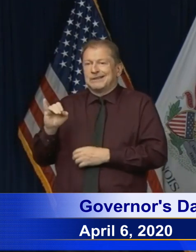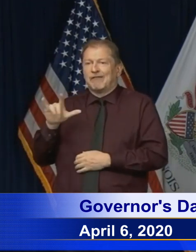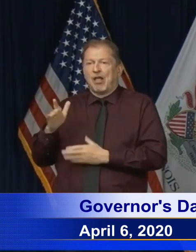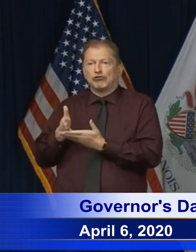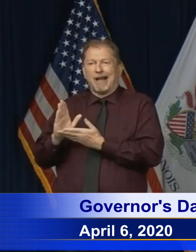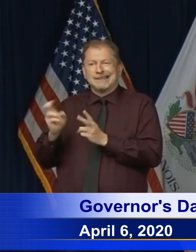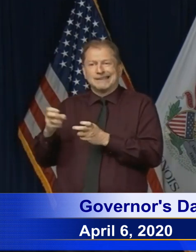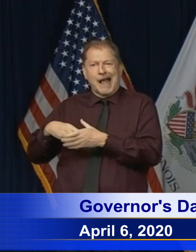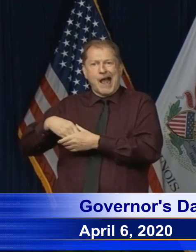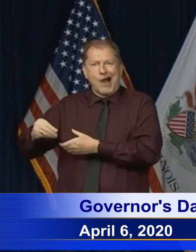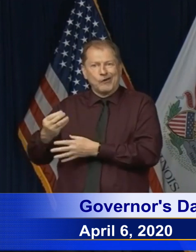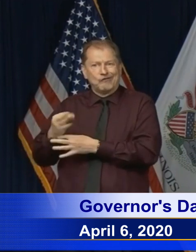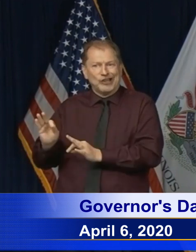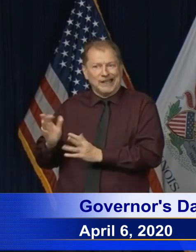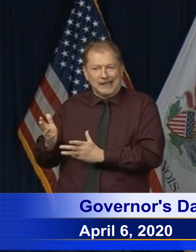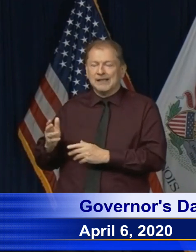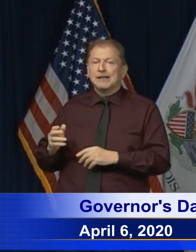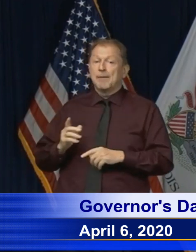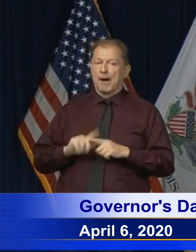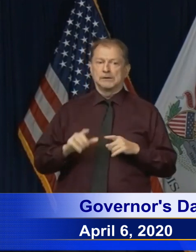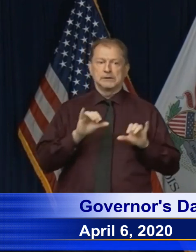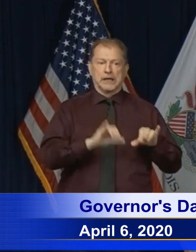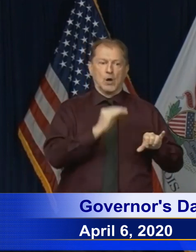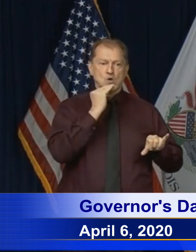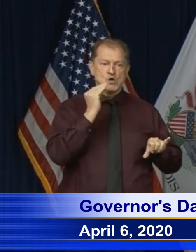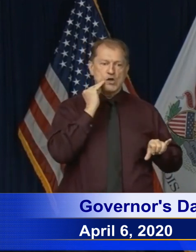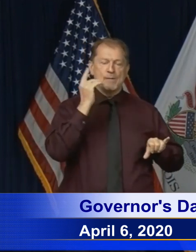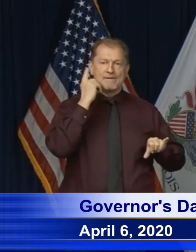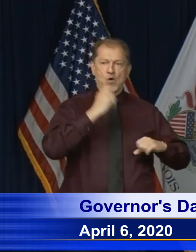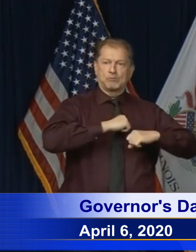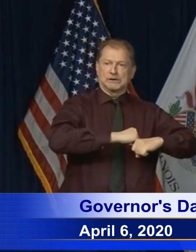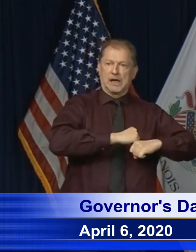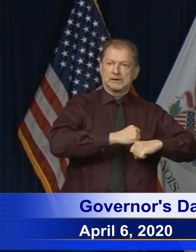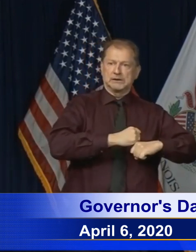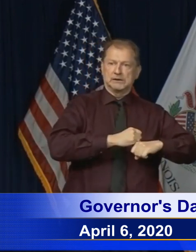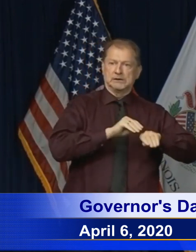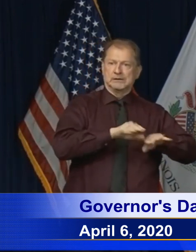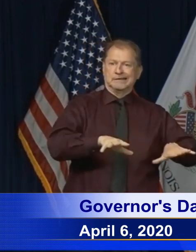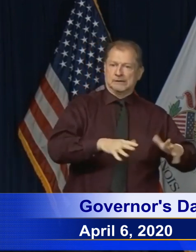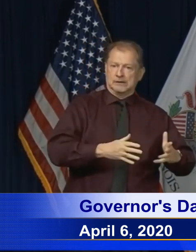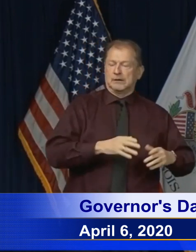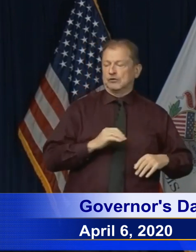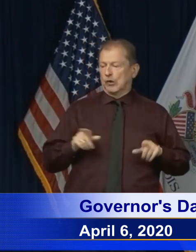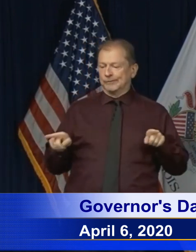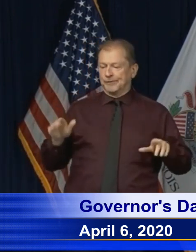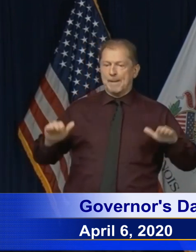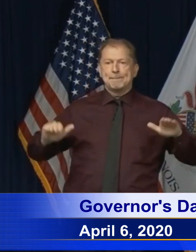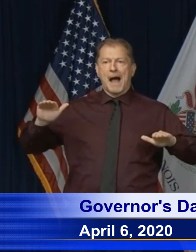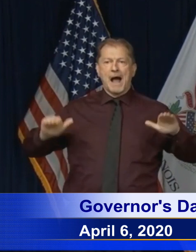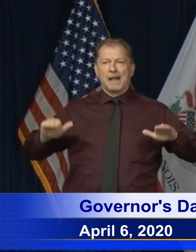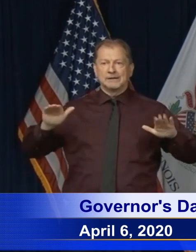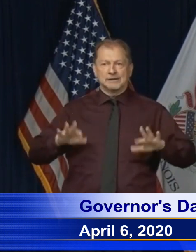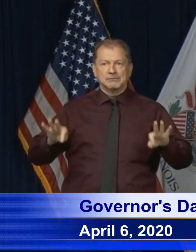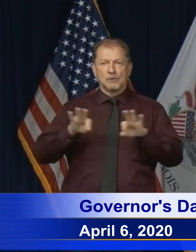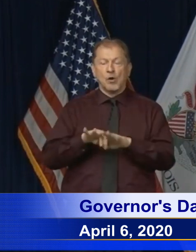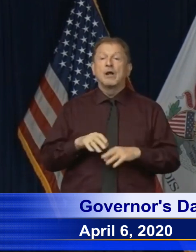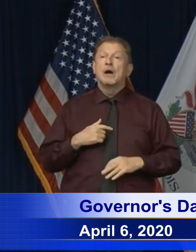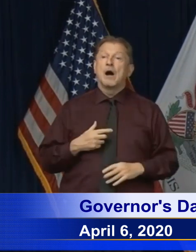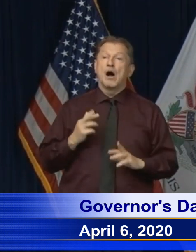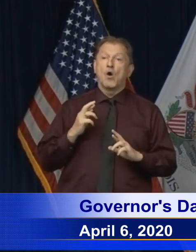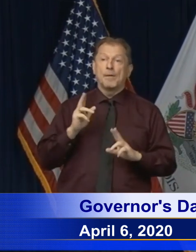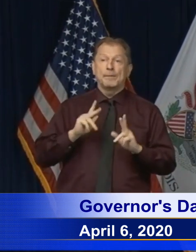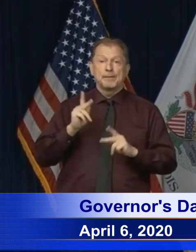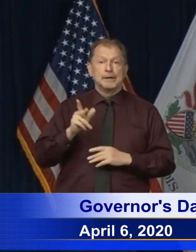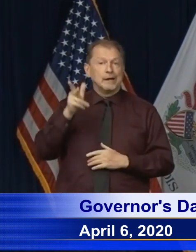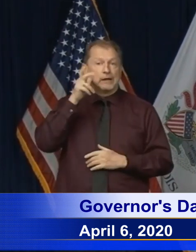to defeat this virus. And, you know, my greatest concern is I think where people see, you know, I hope that people will listen to